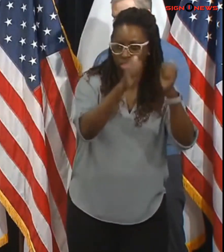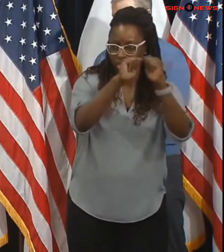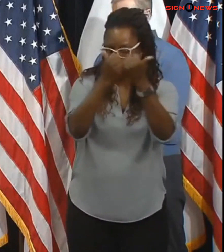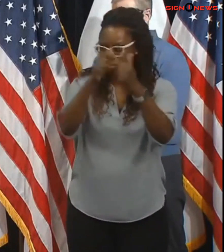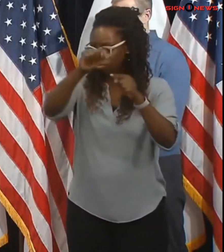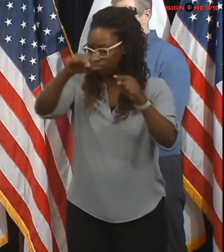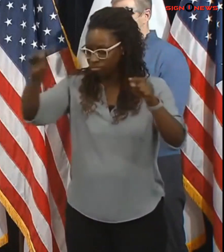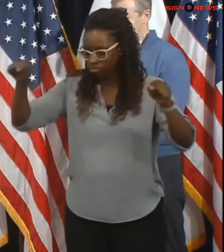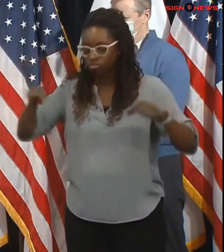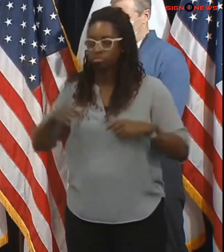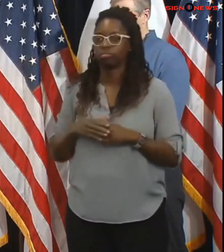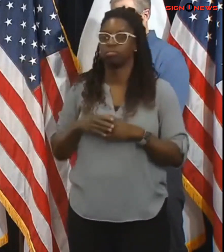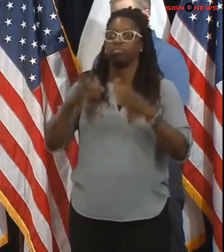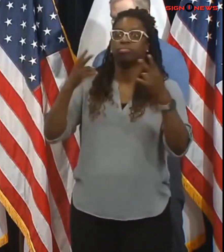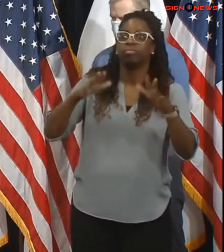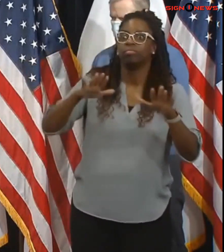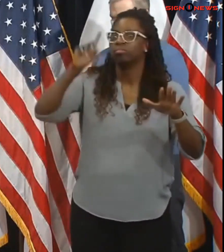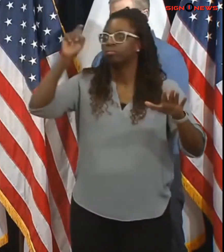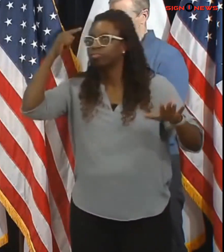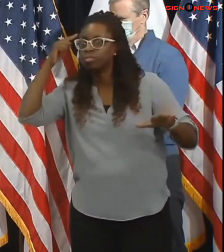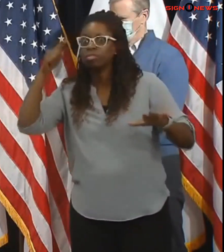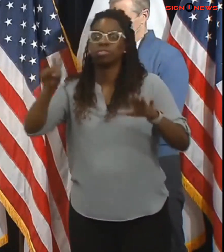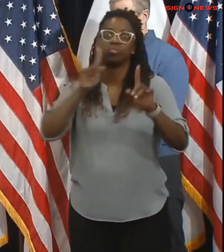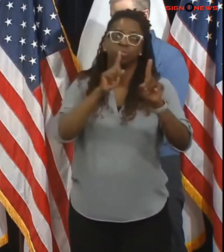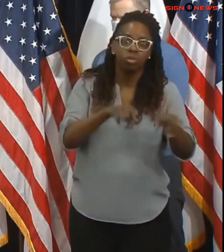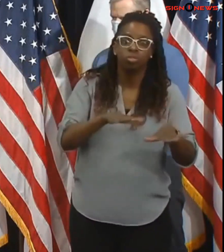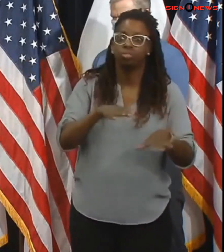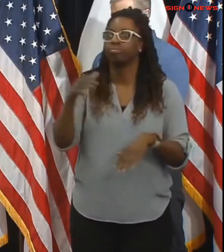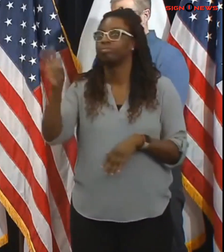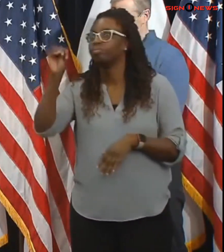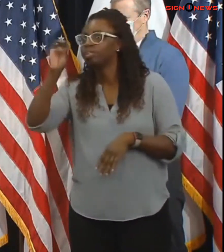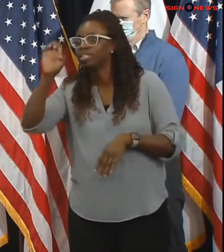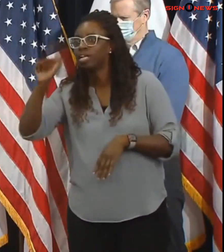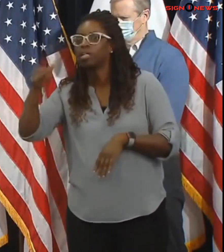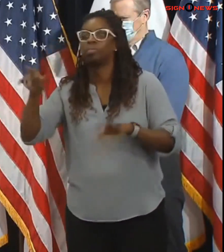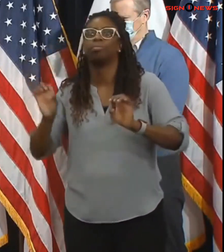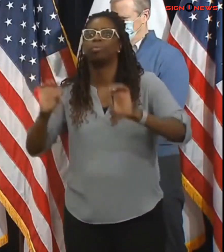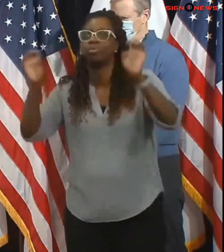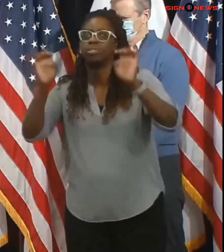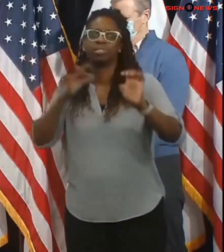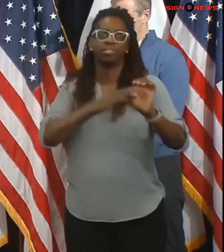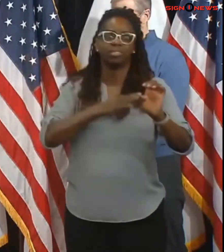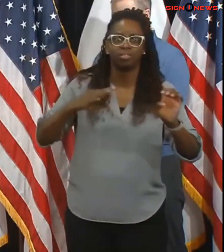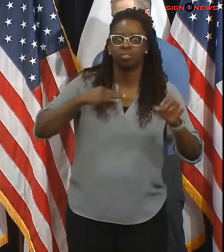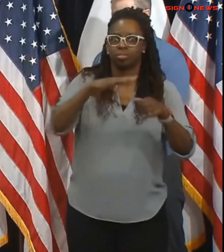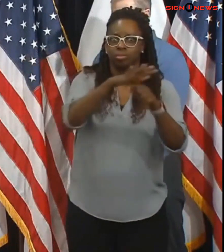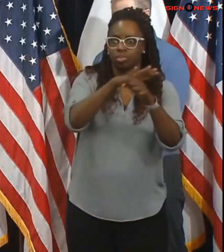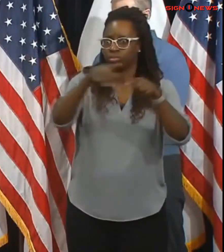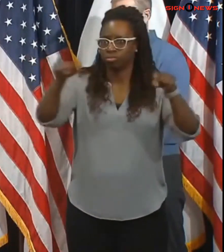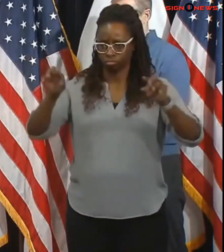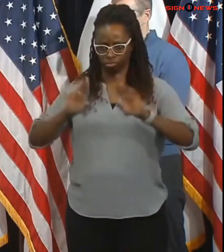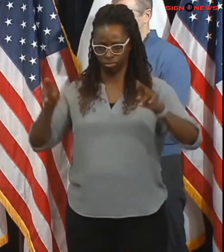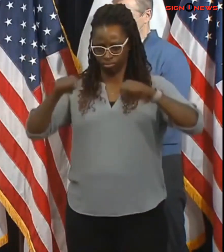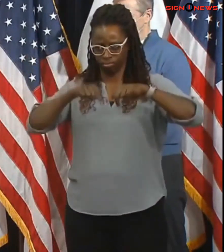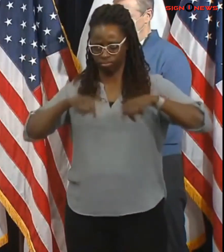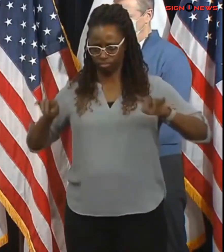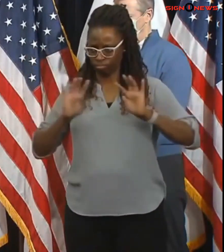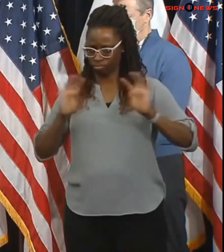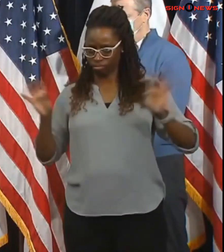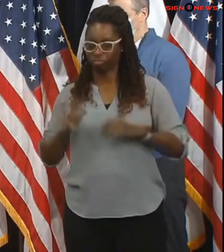while we are used to winter storms in massachusetts this storm is expected to have significant impacts tomorrow we're seeing